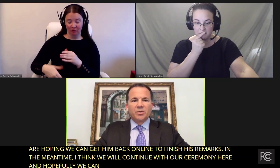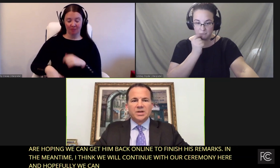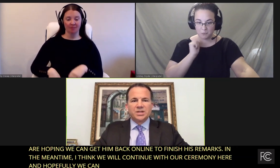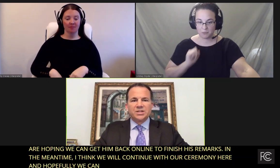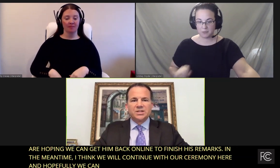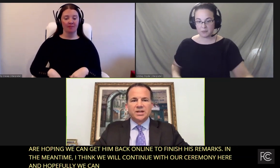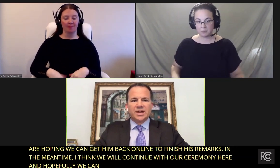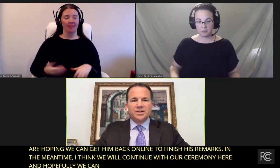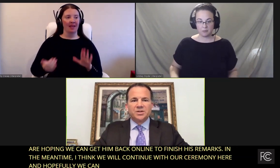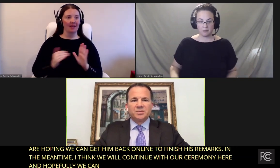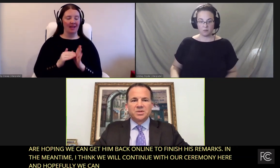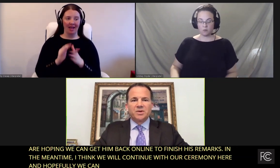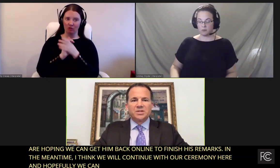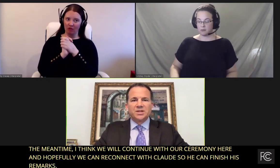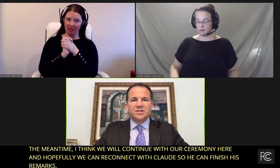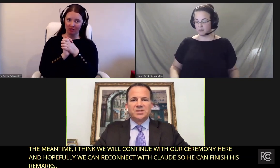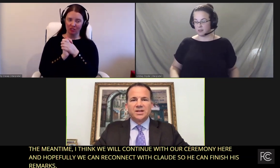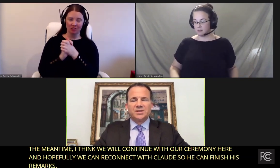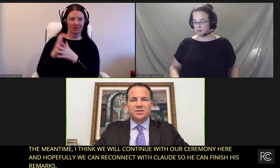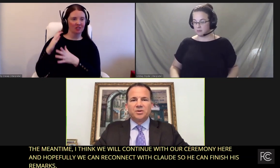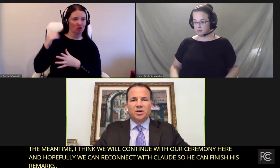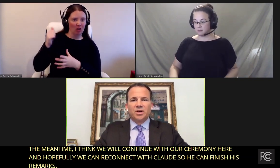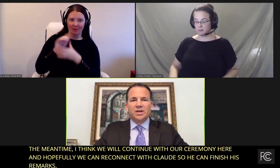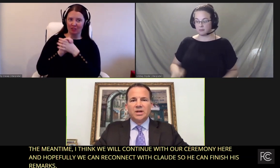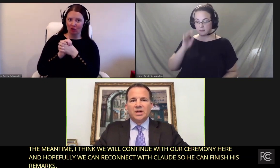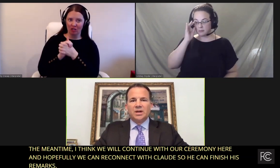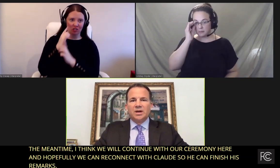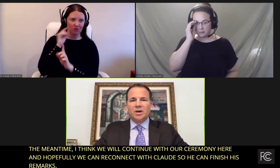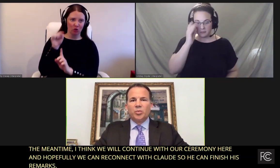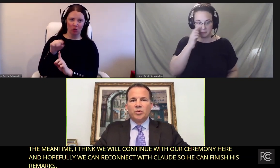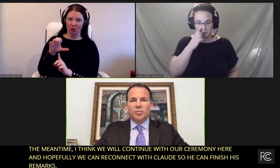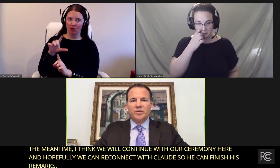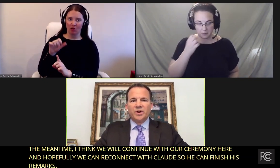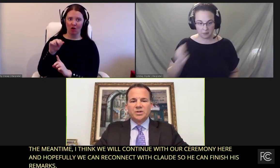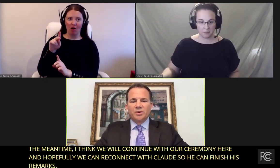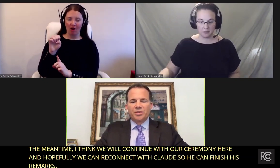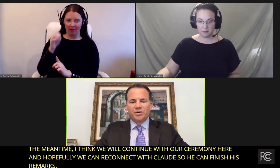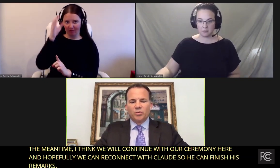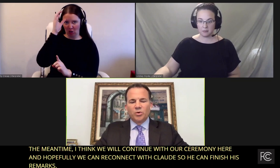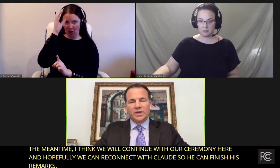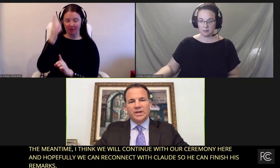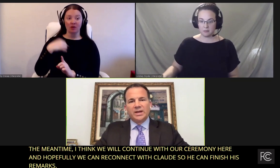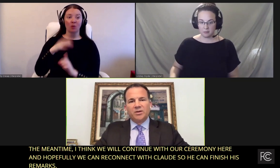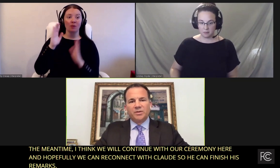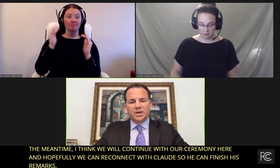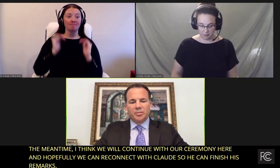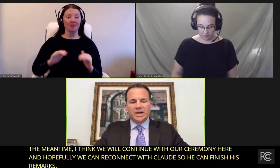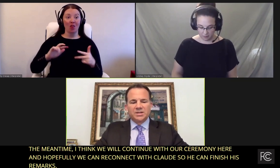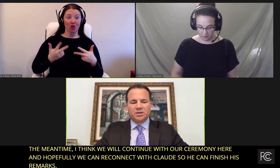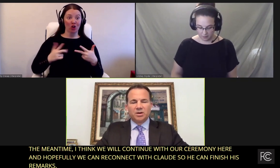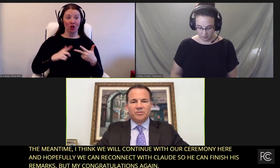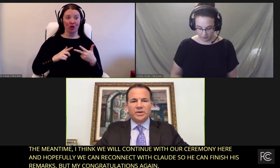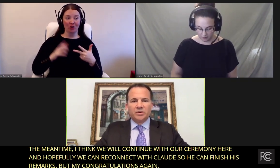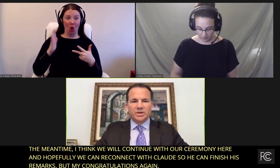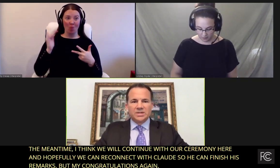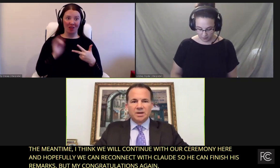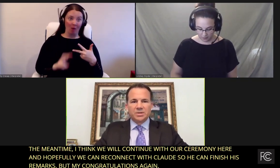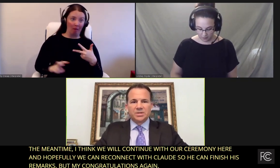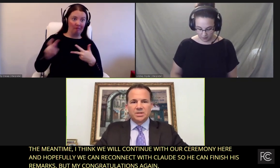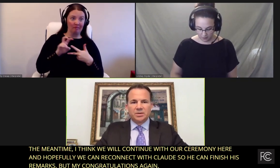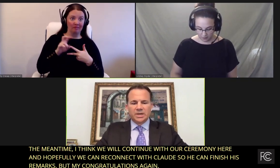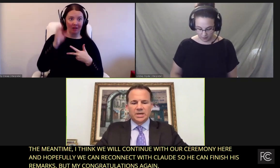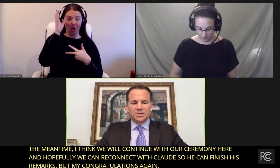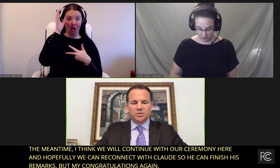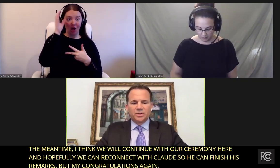my congratulations again and the chairman's congratulations again to you, Claude. We will move on to our third awardee and hopefully come back to Claude if we can